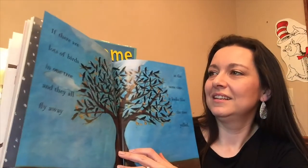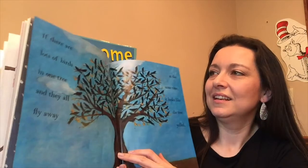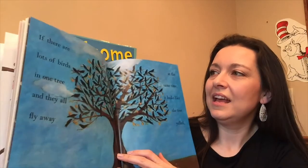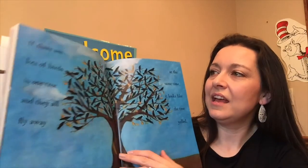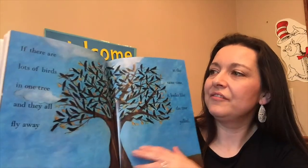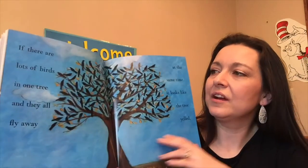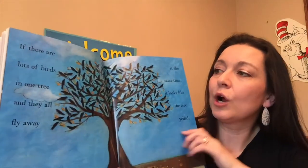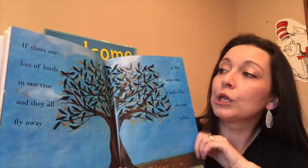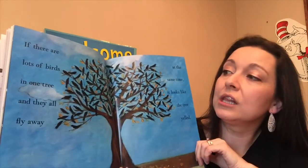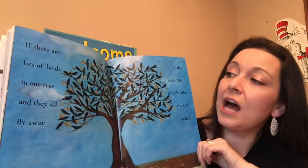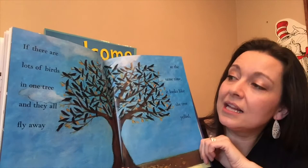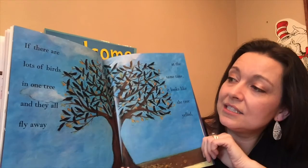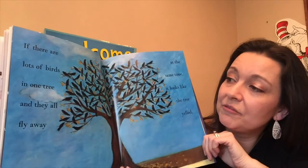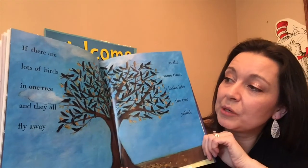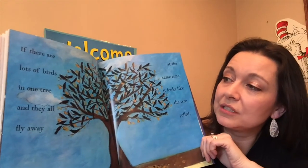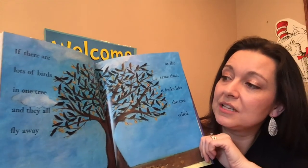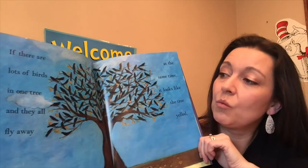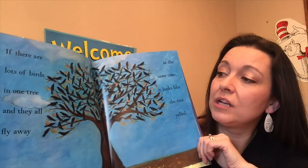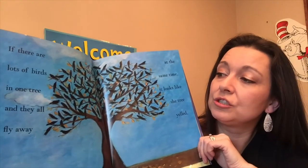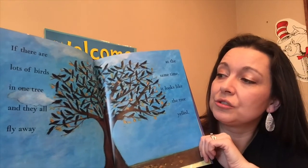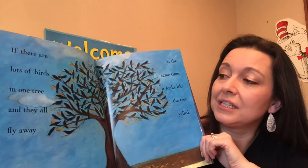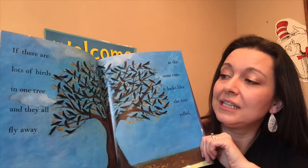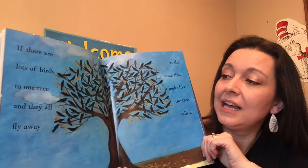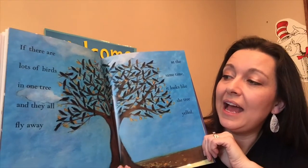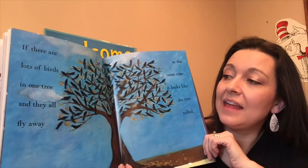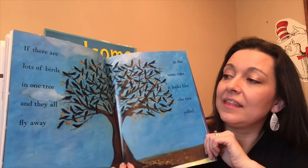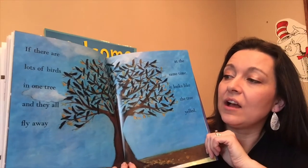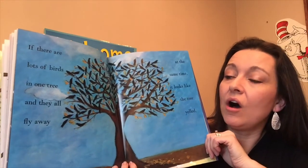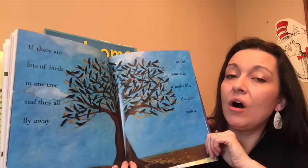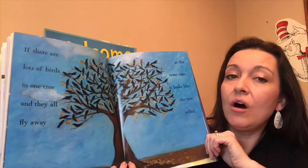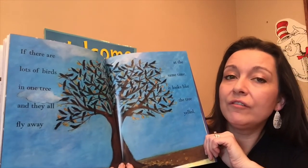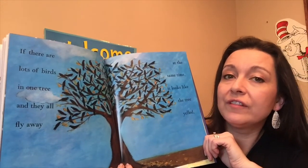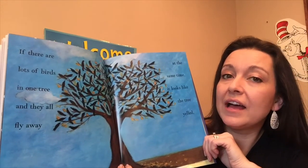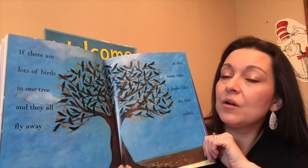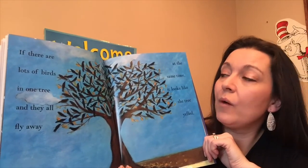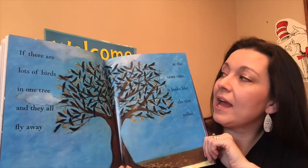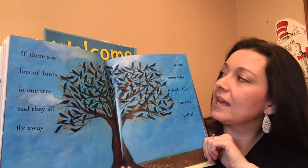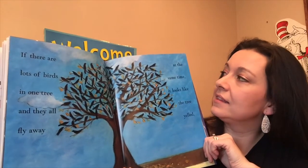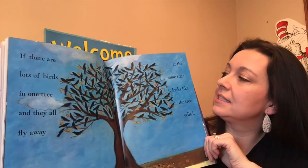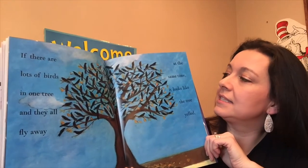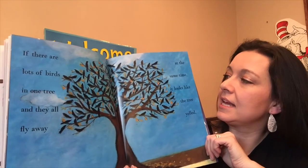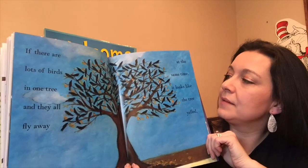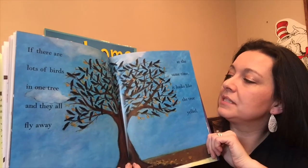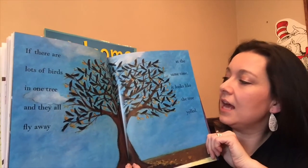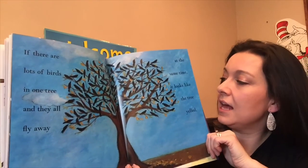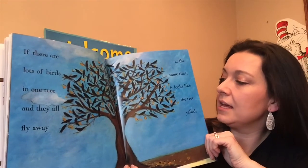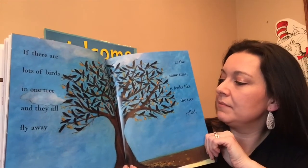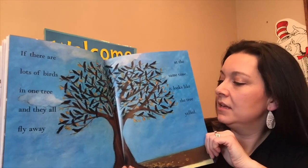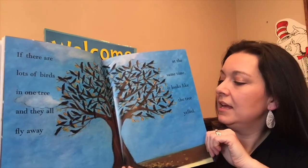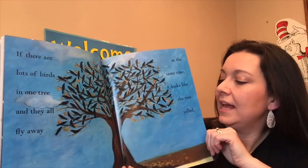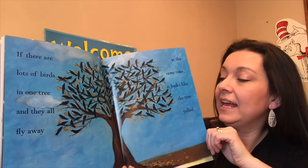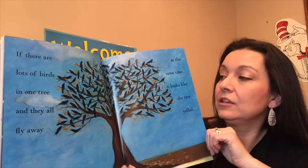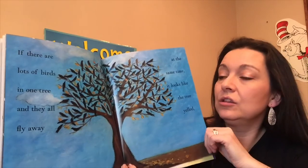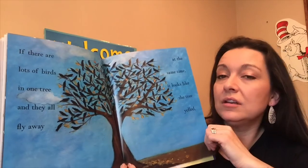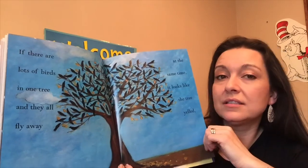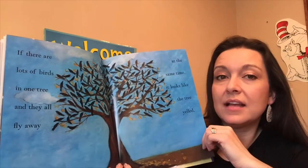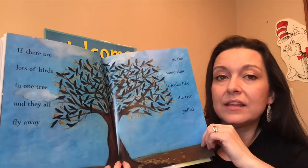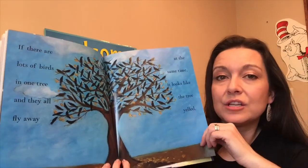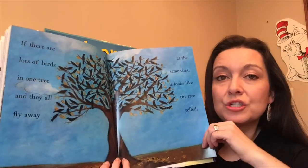if there are lots of birds in one tree and they all fly away at the same time it looks like the